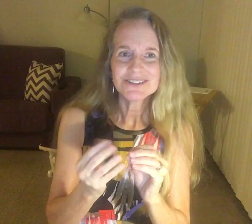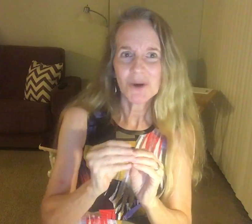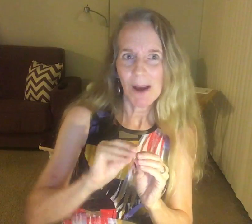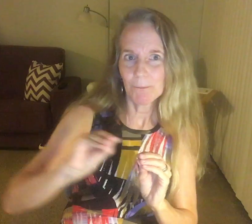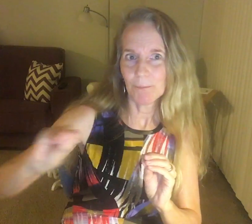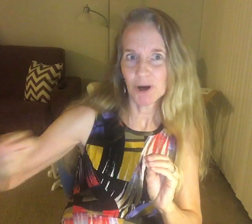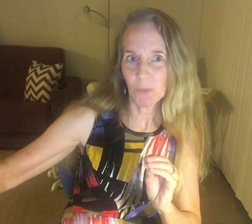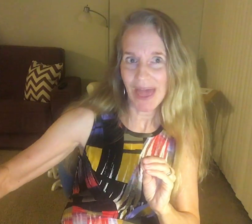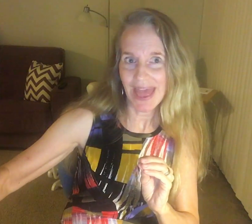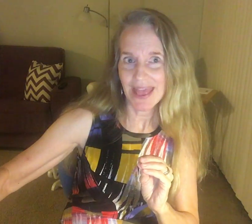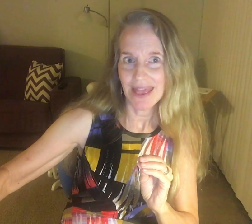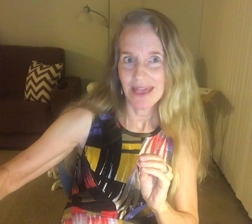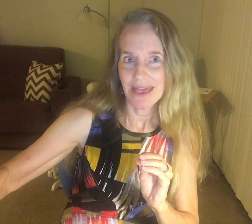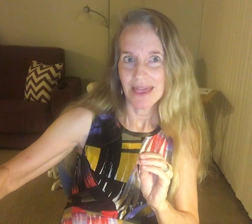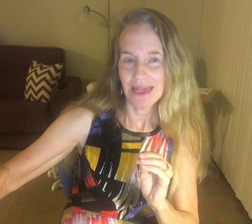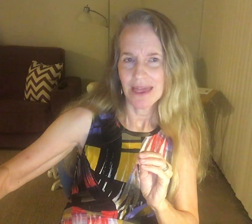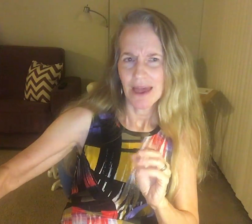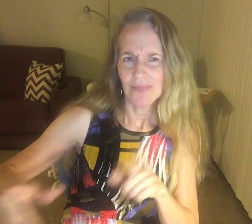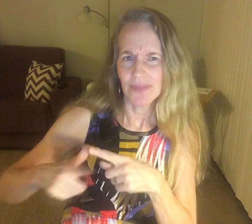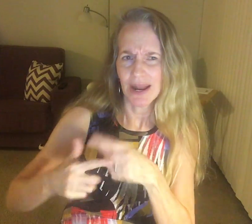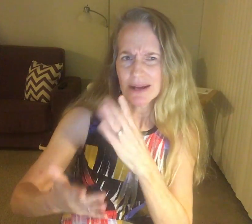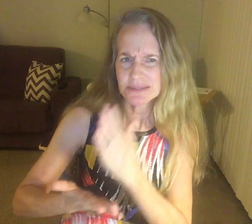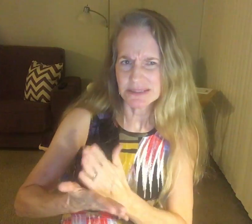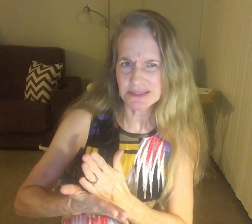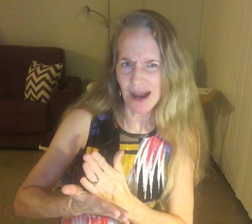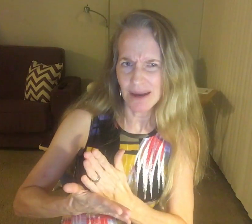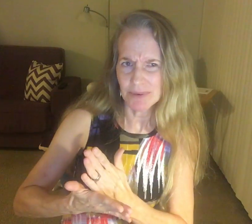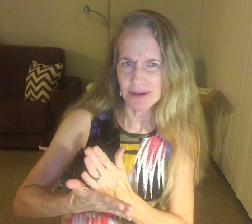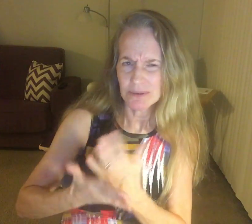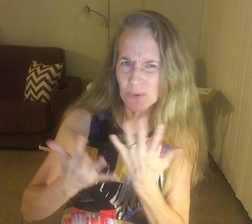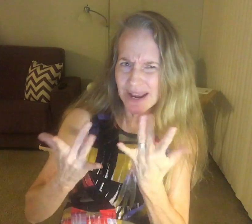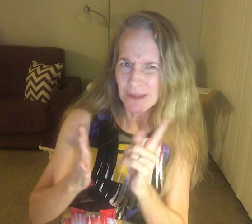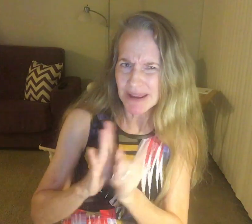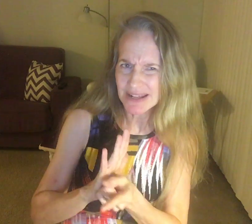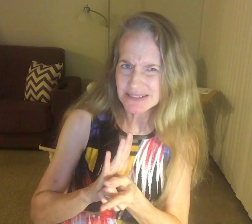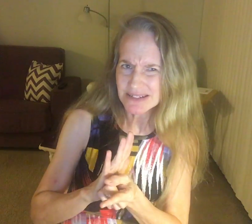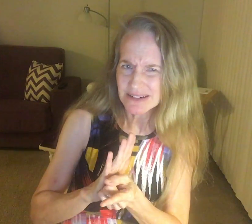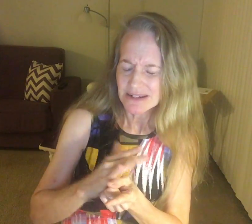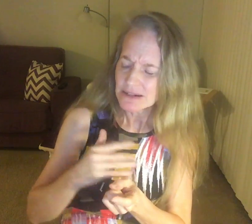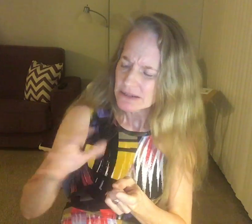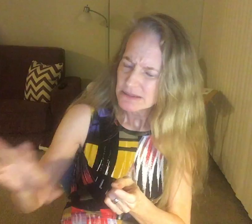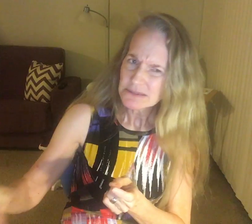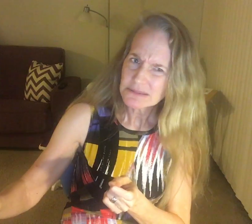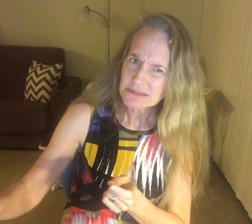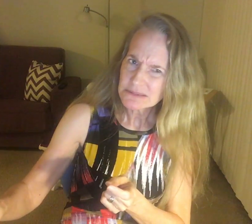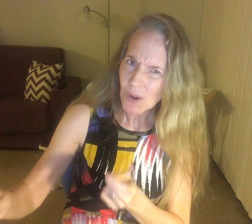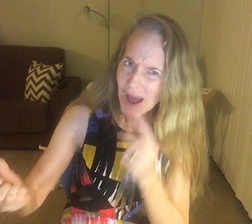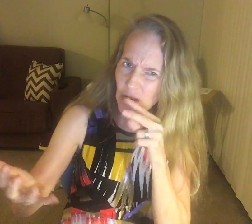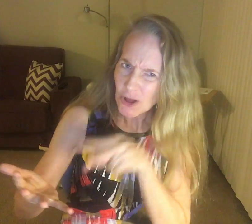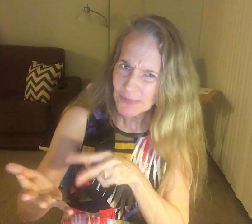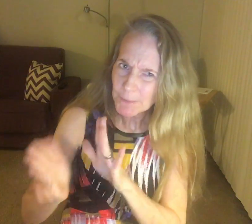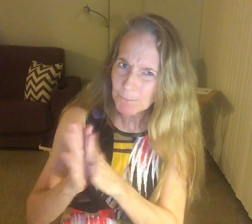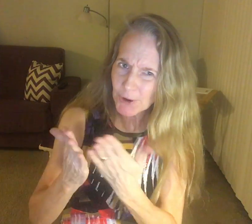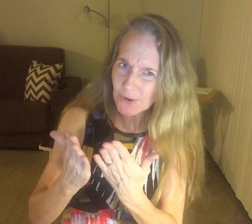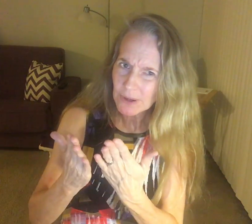so I put away, then I stopped, wait a minute, then I left the book,